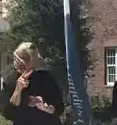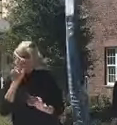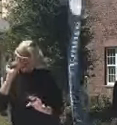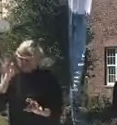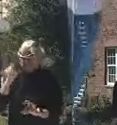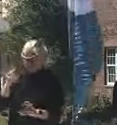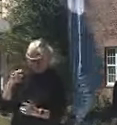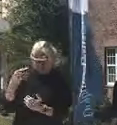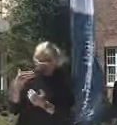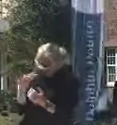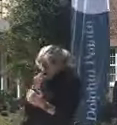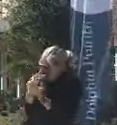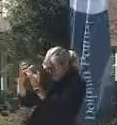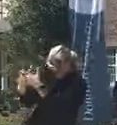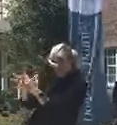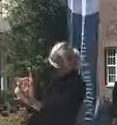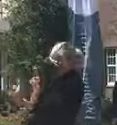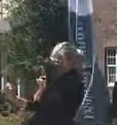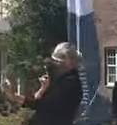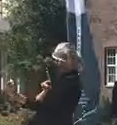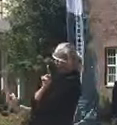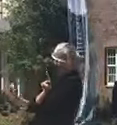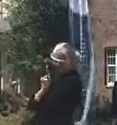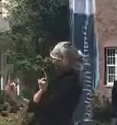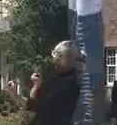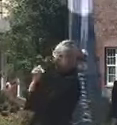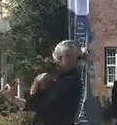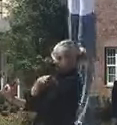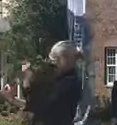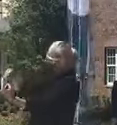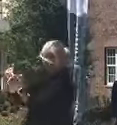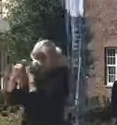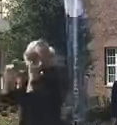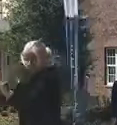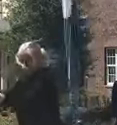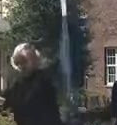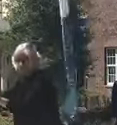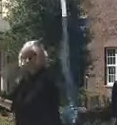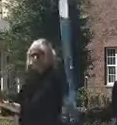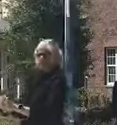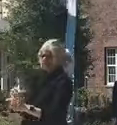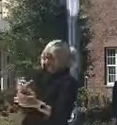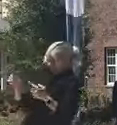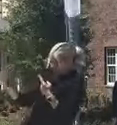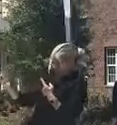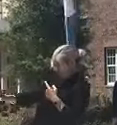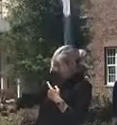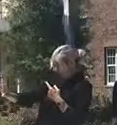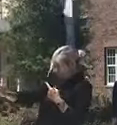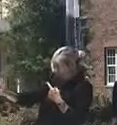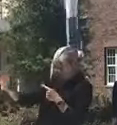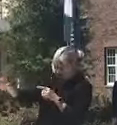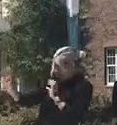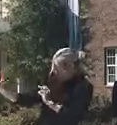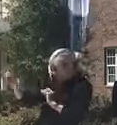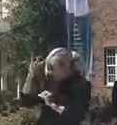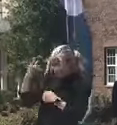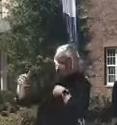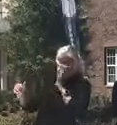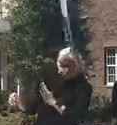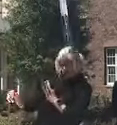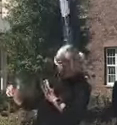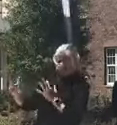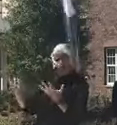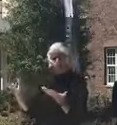if you can do things like masks and other things that would make it low risk, then we've got to figure out a way to do that. So I went last